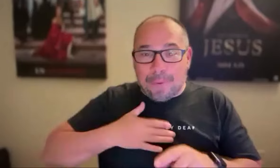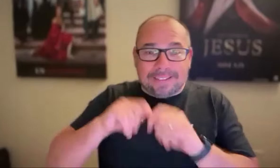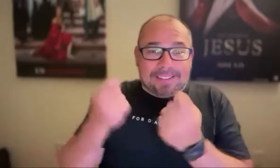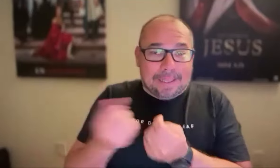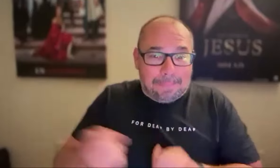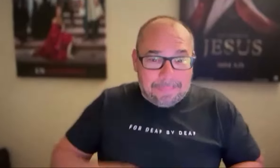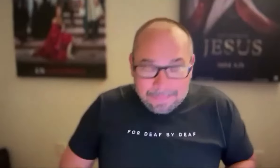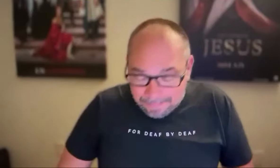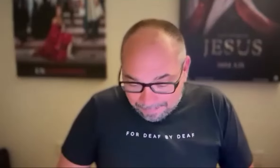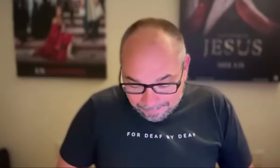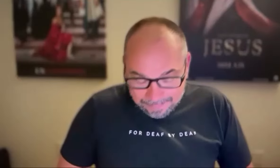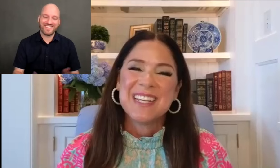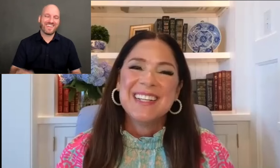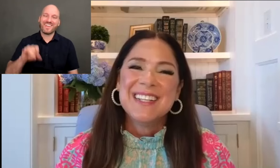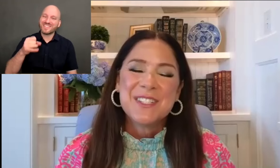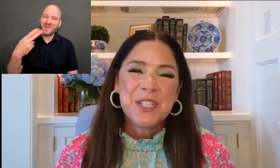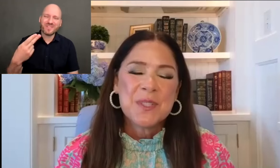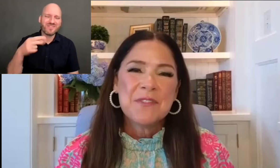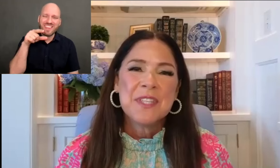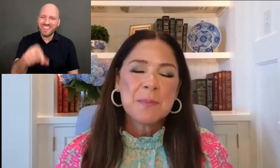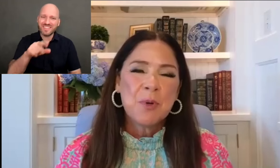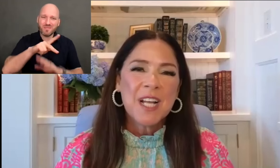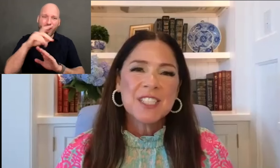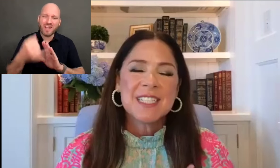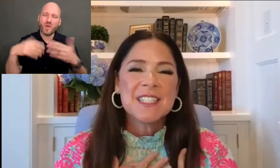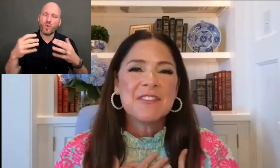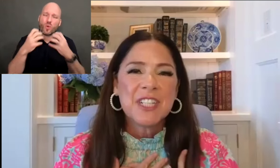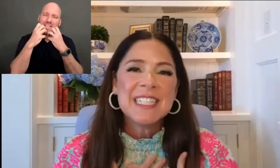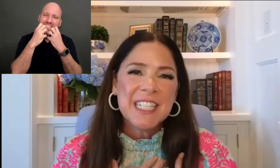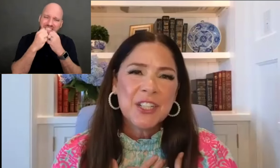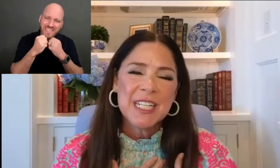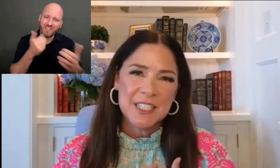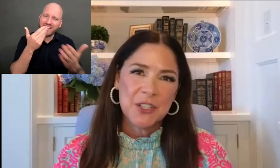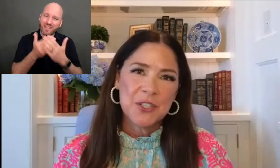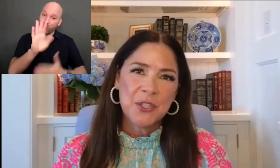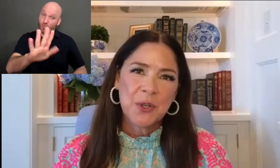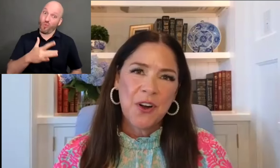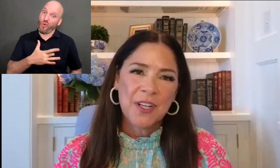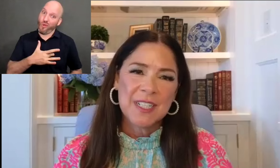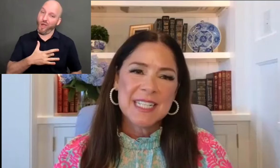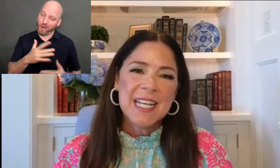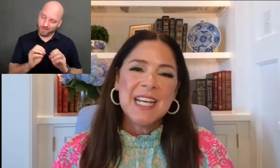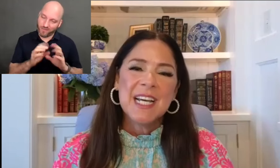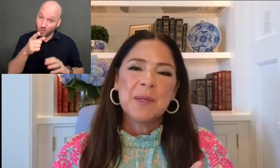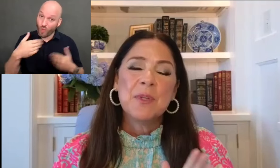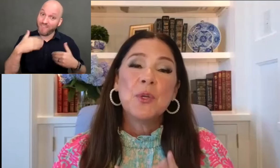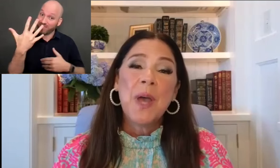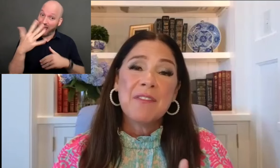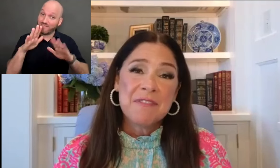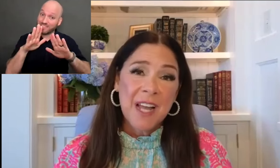that got it all together. Joseph, this project is very near and dear to your heart. You have five